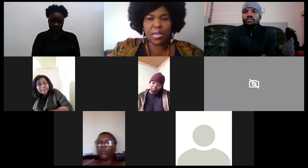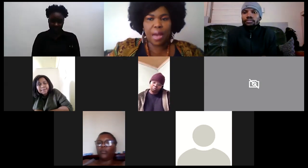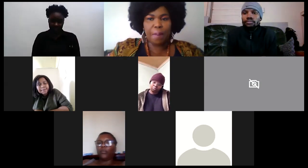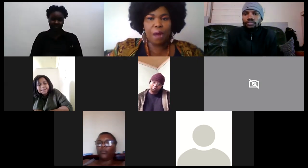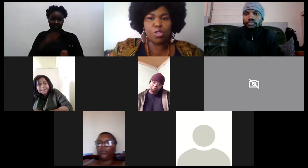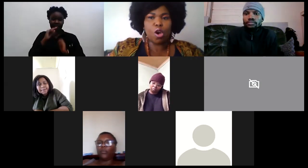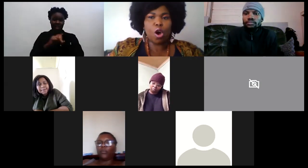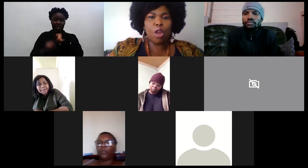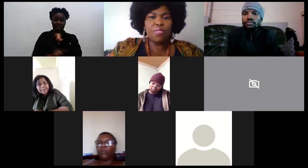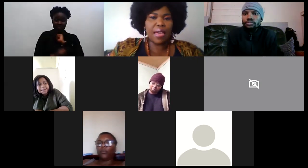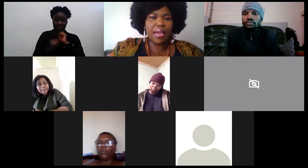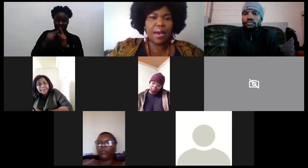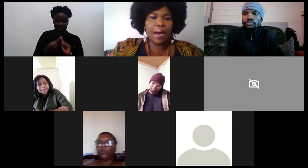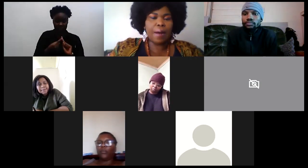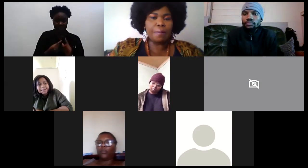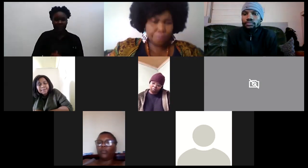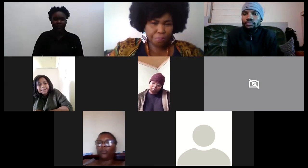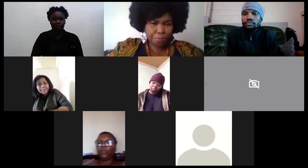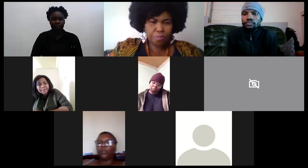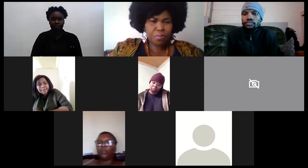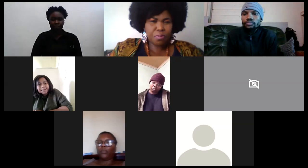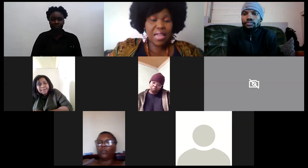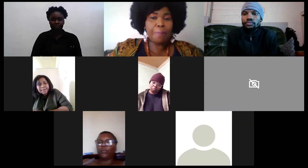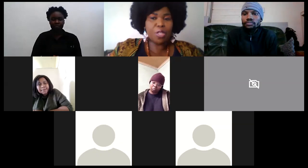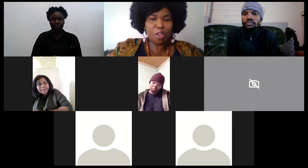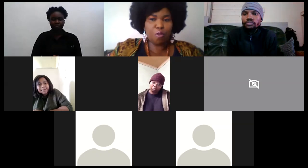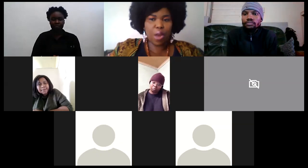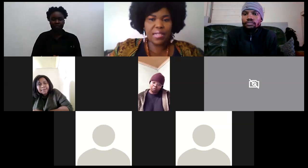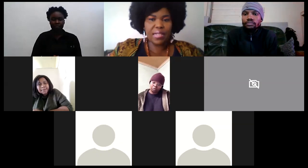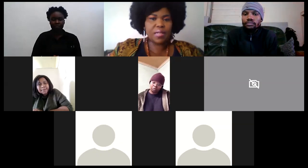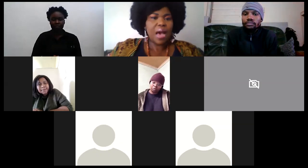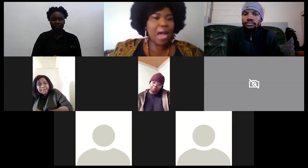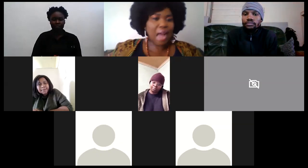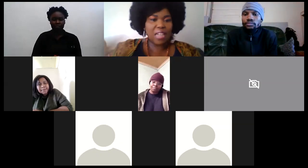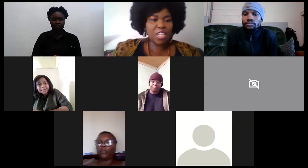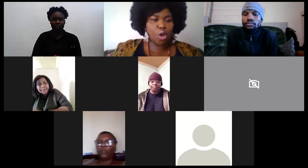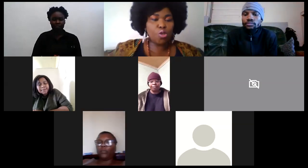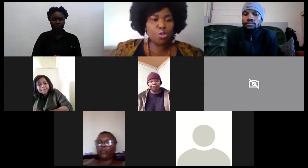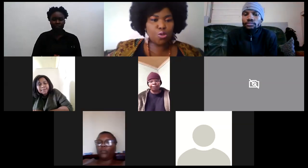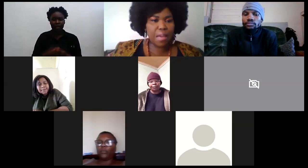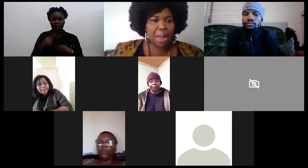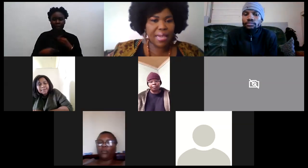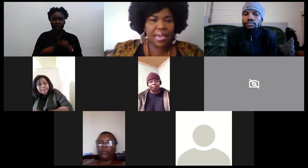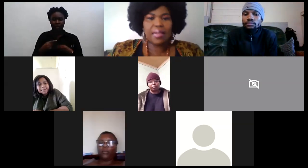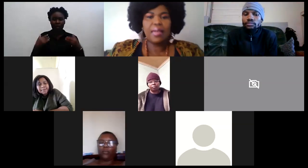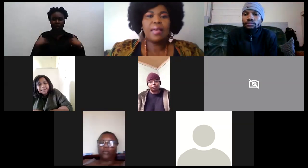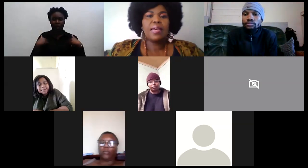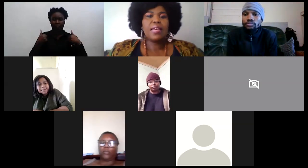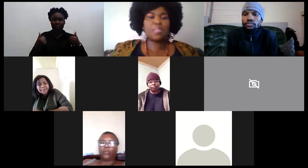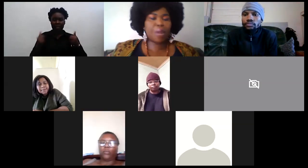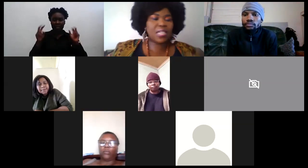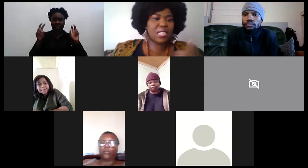to be talking about on the um the habits of wellness i'll just go through them again